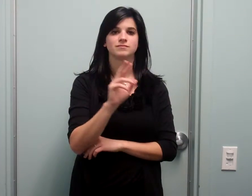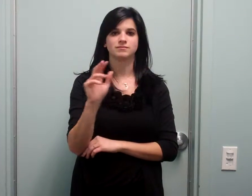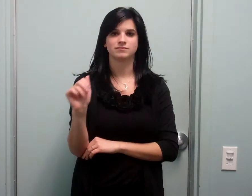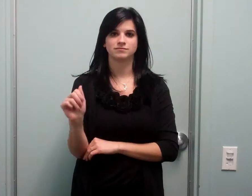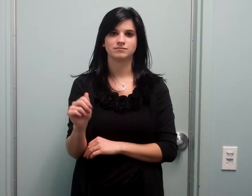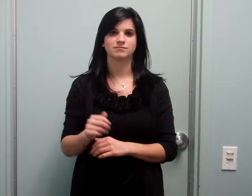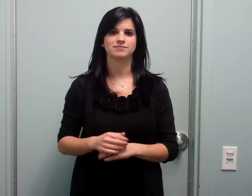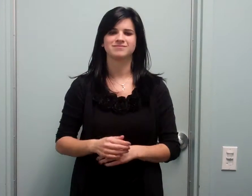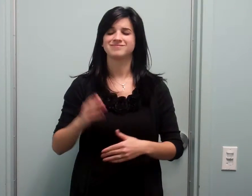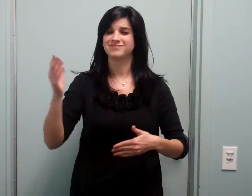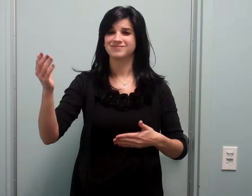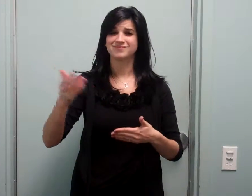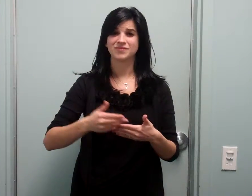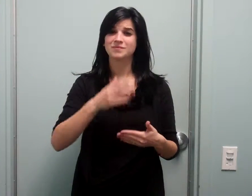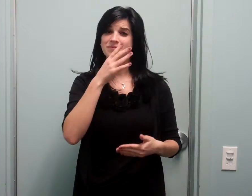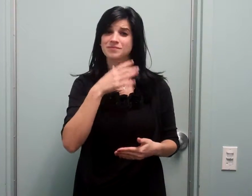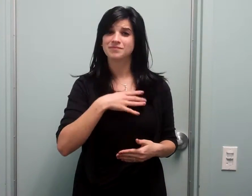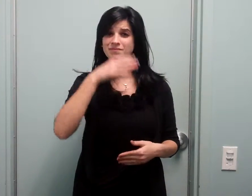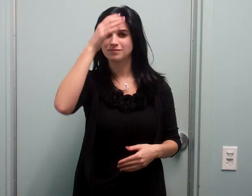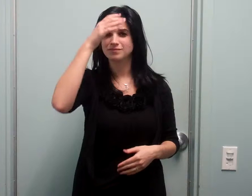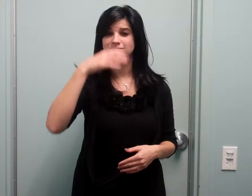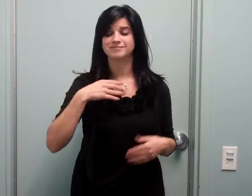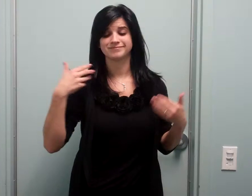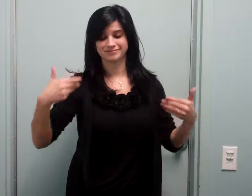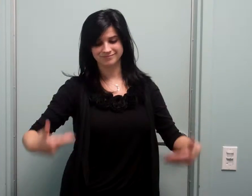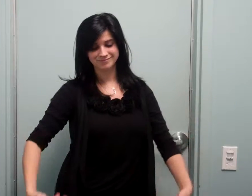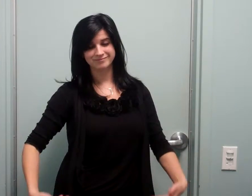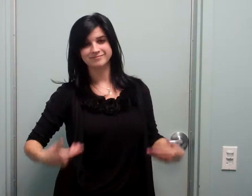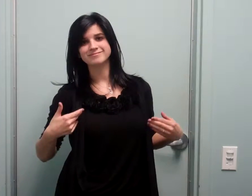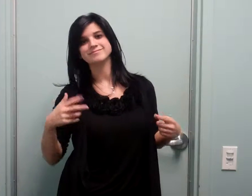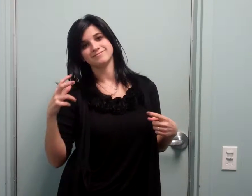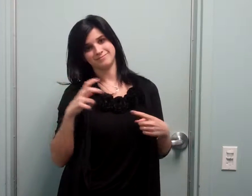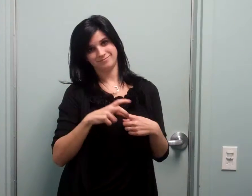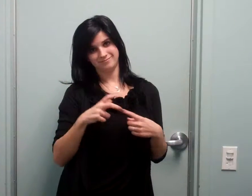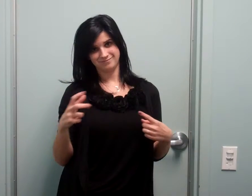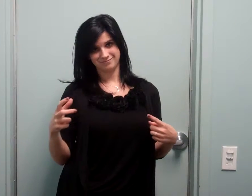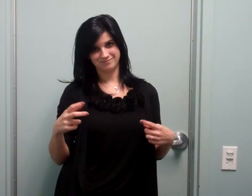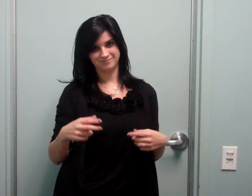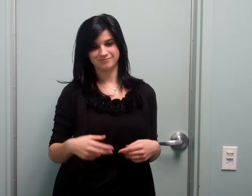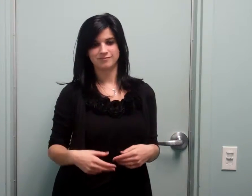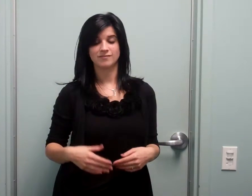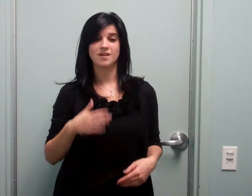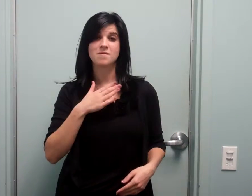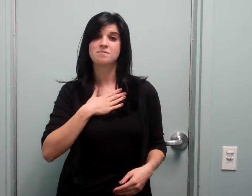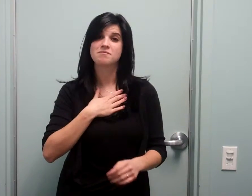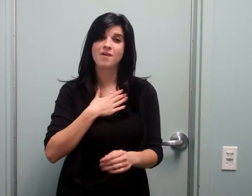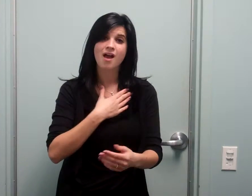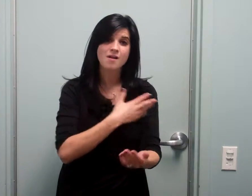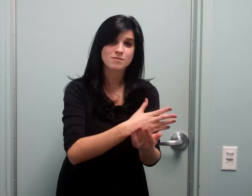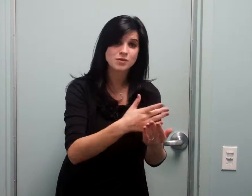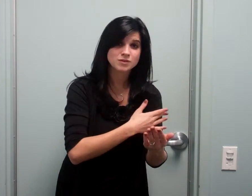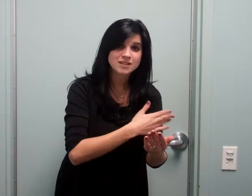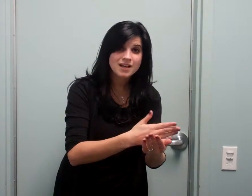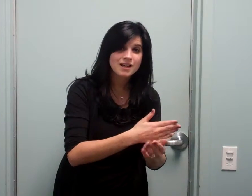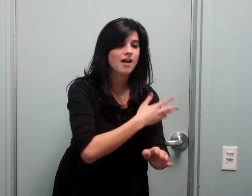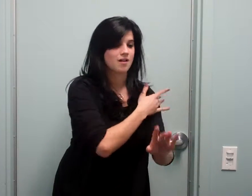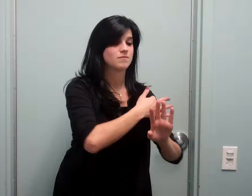Welcome ladies and gentlemen to the 8-1 of the world, the flow of the century, Coase Thomas, ho.